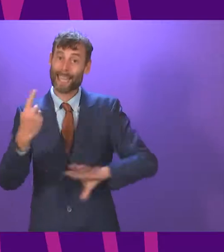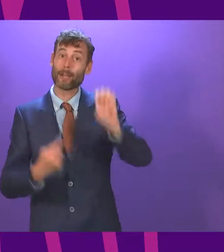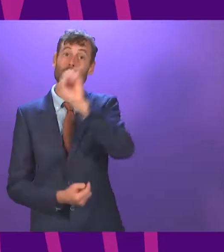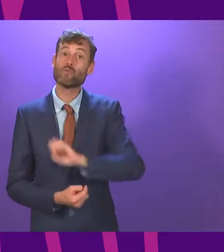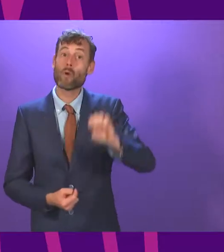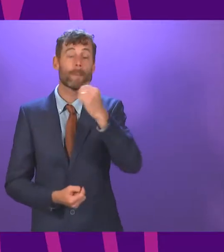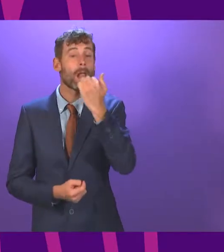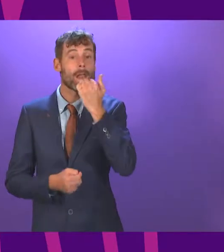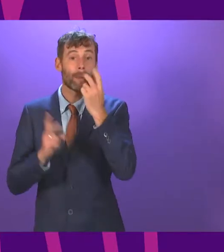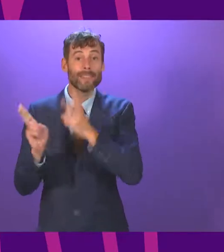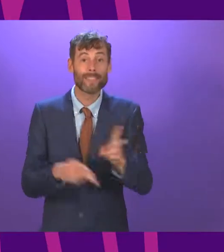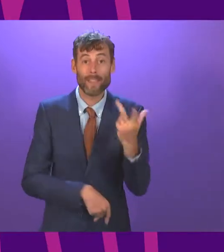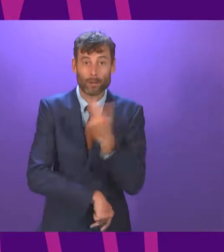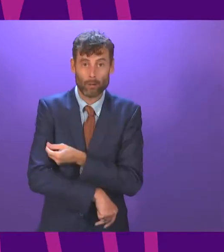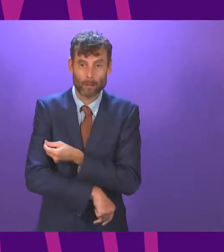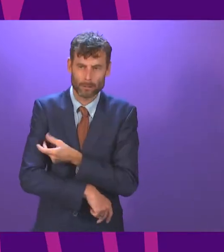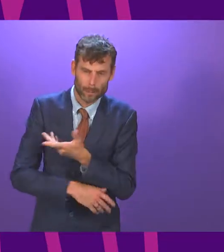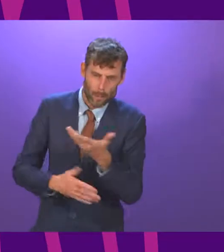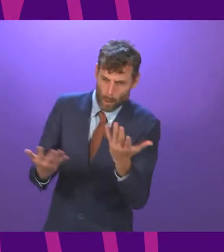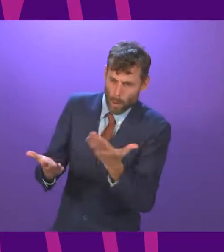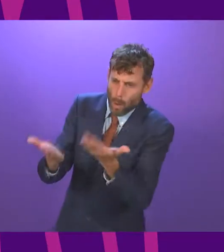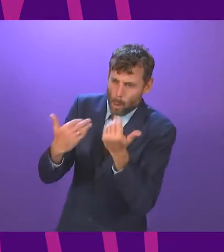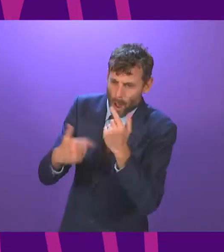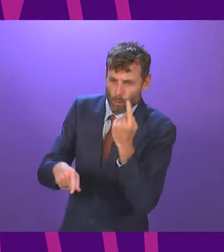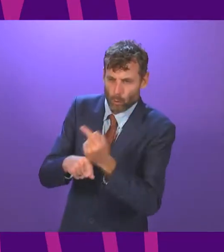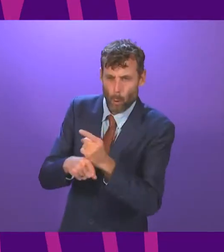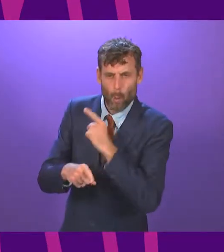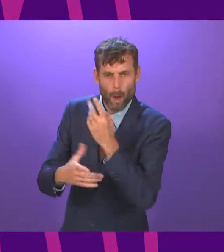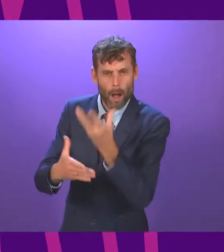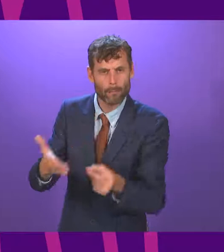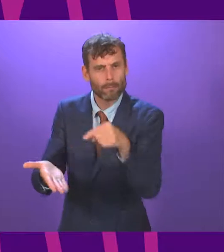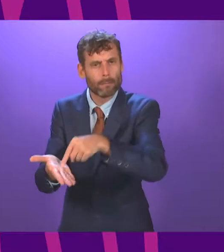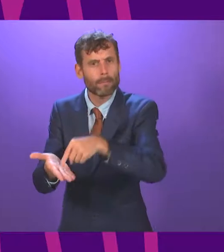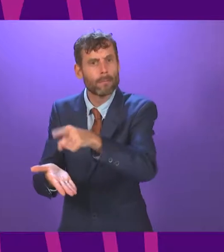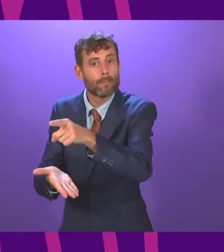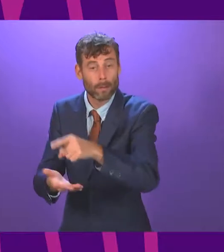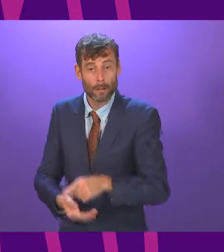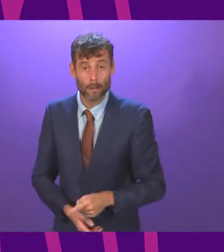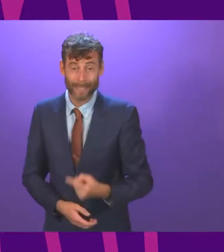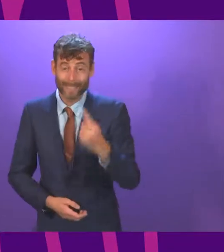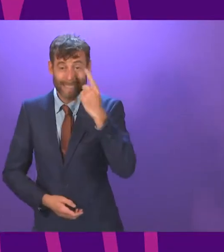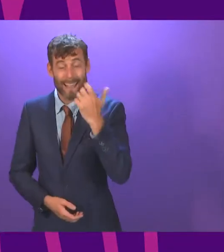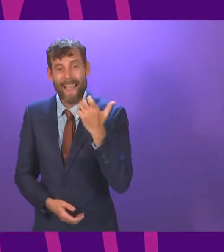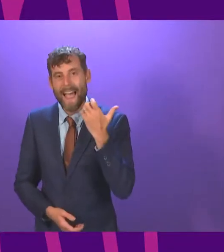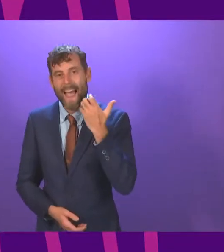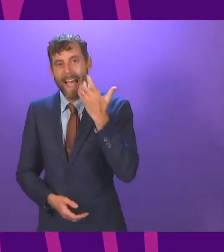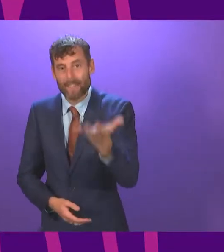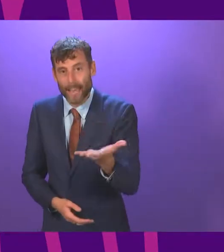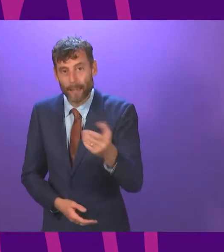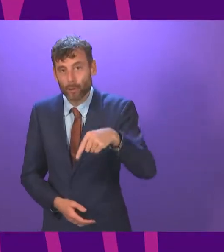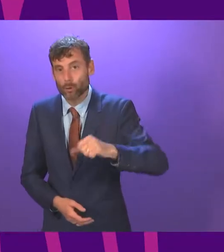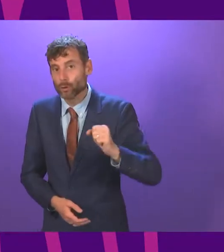to say about it. In fact it's so bad in Scotland just now, Deputy Presiding Officer, that three deaths every single day